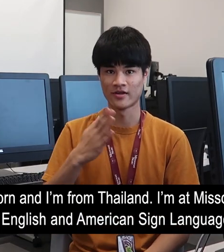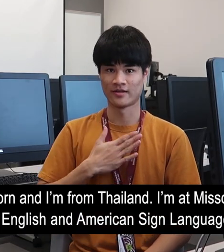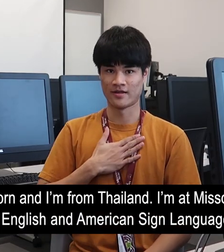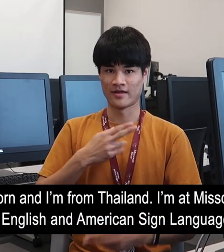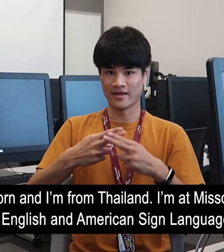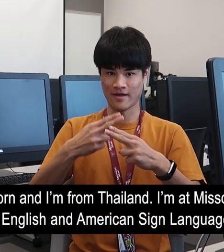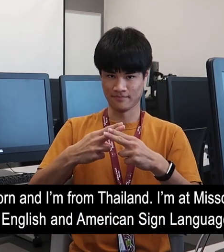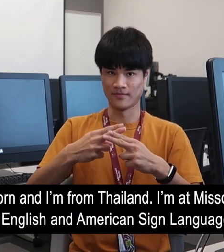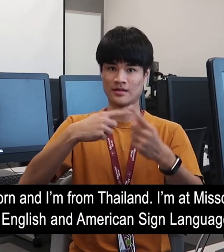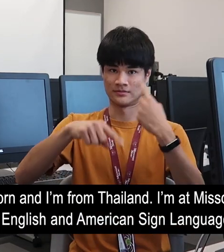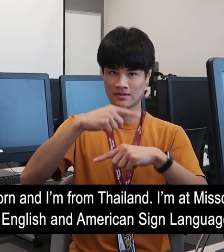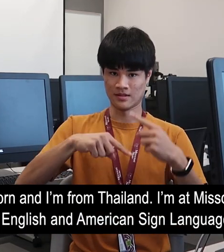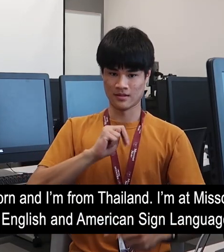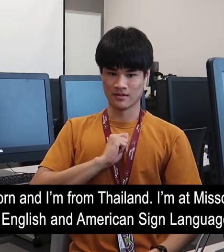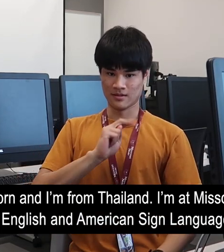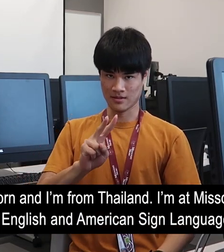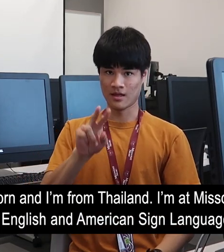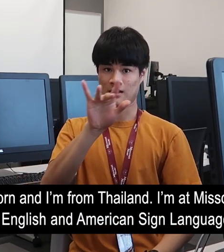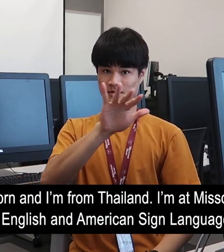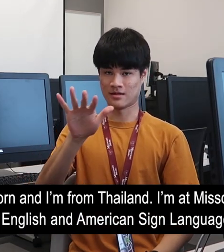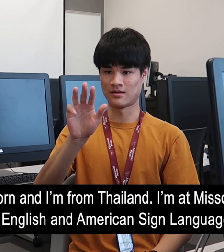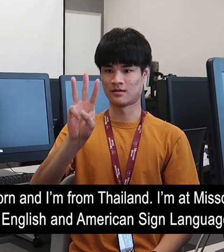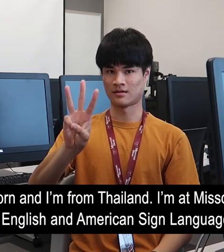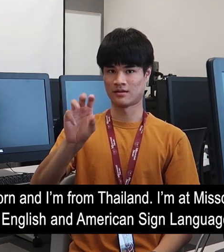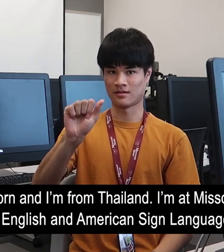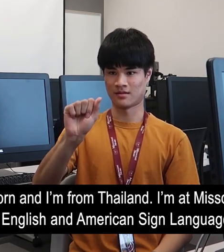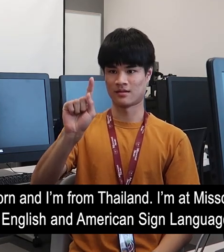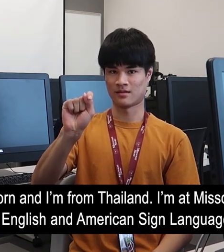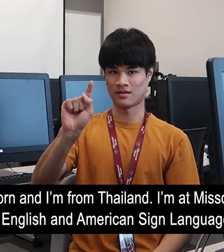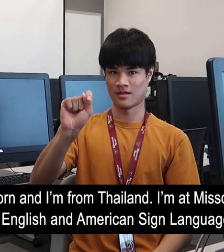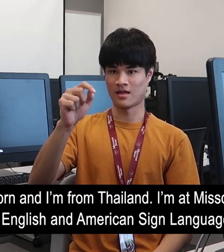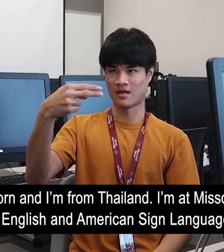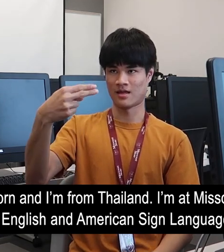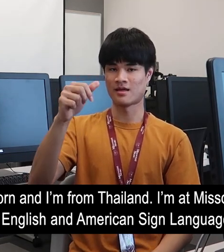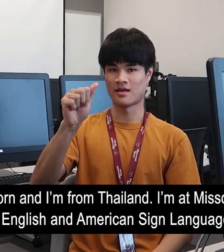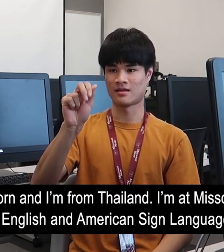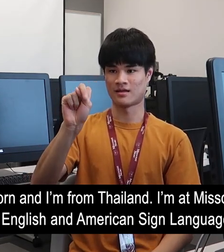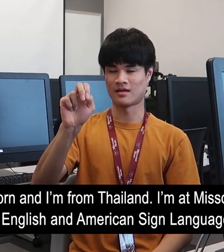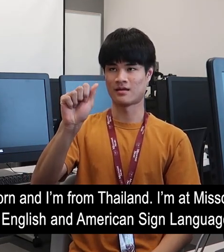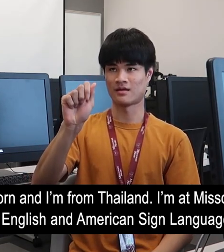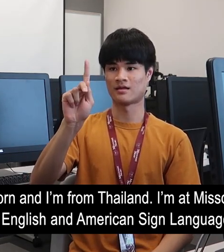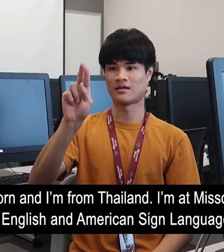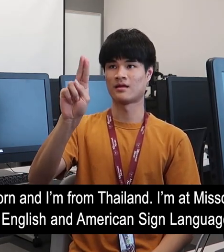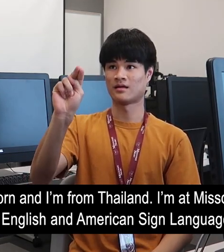Hello, I'm Warhana Korn and I'm from Thailand. I'm at Missouri State University studying English and American Sign Language.